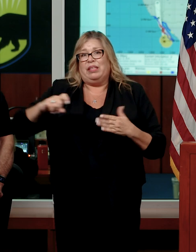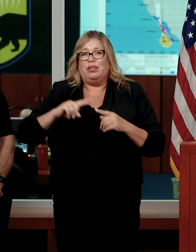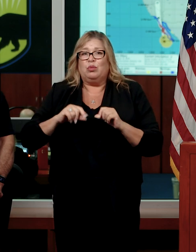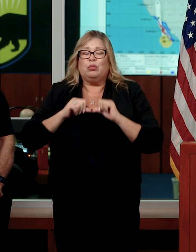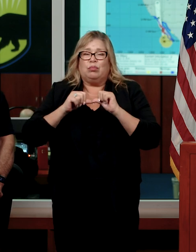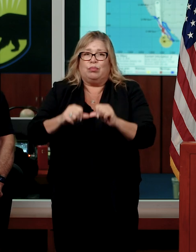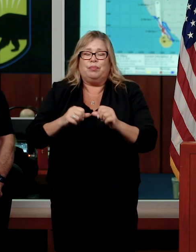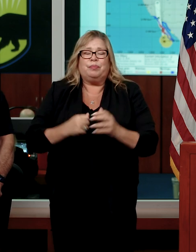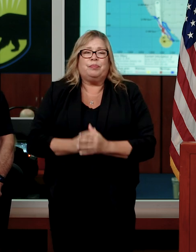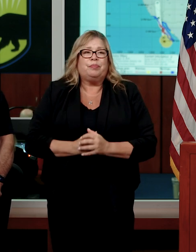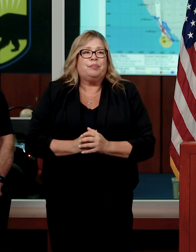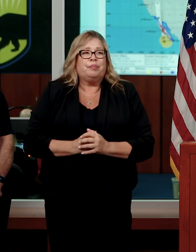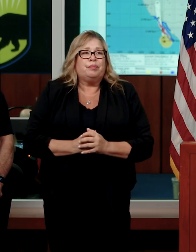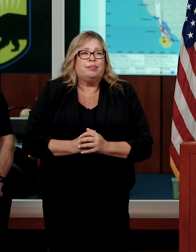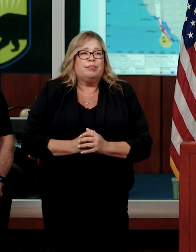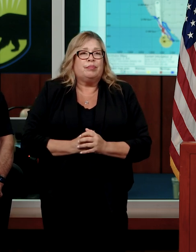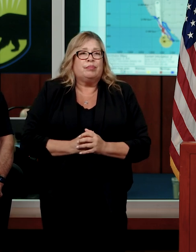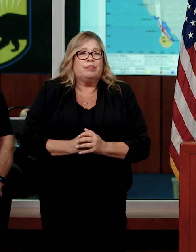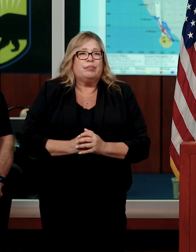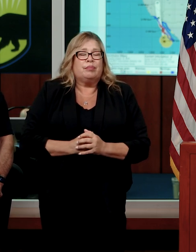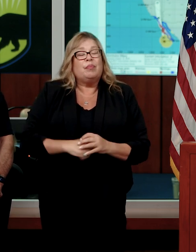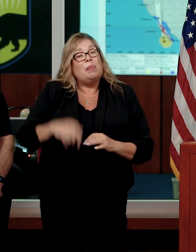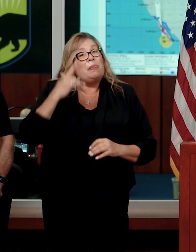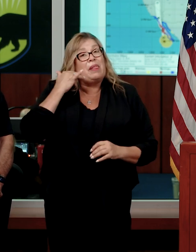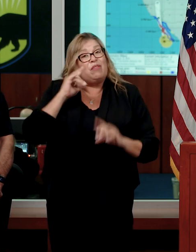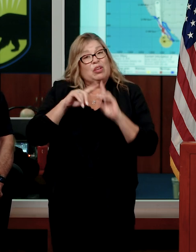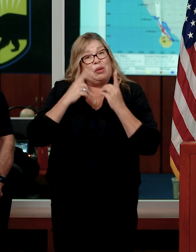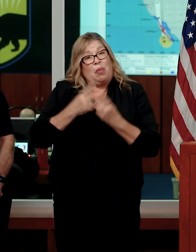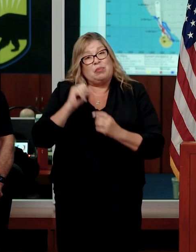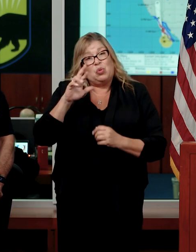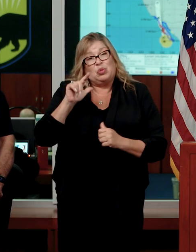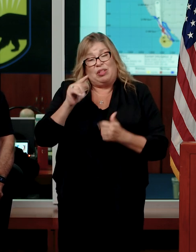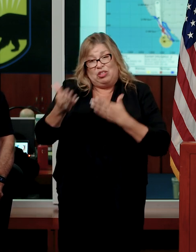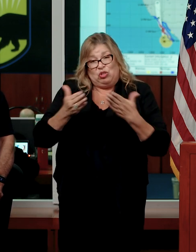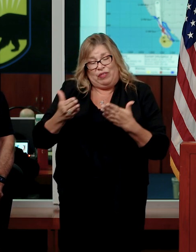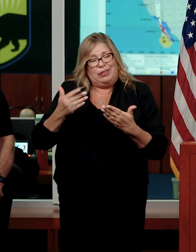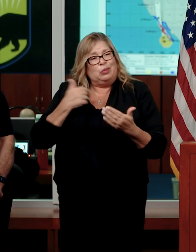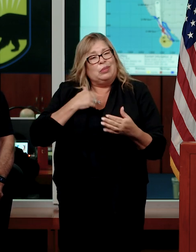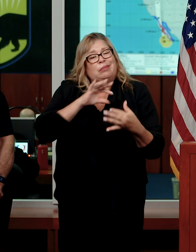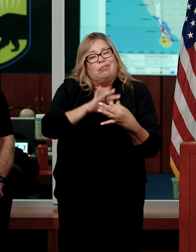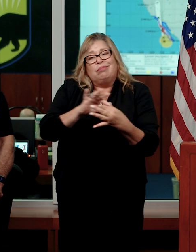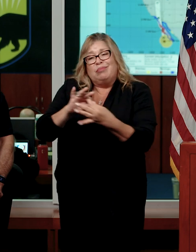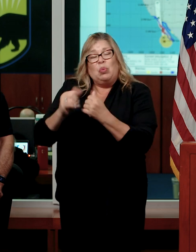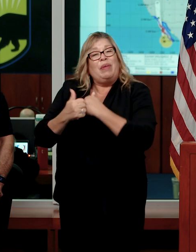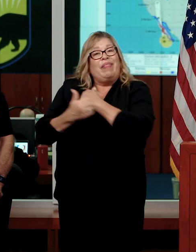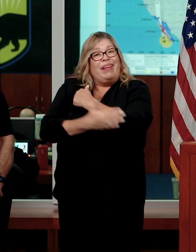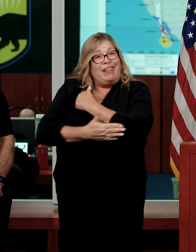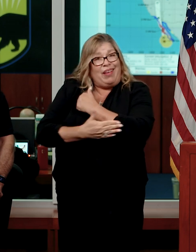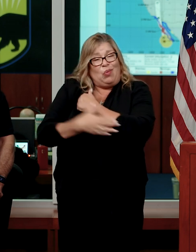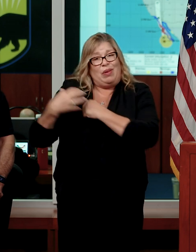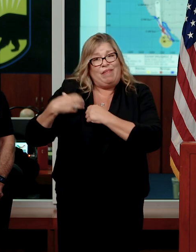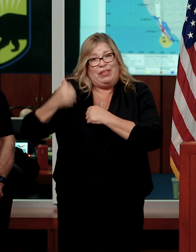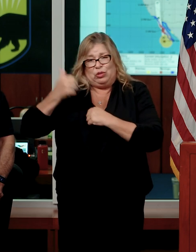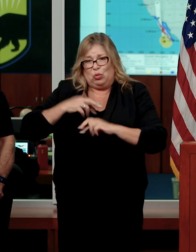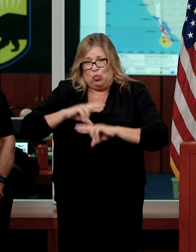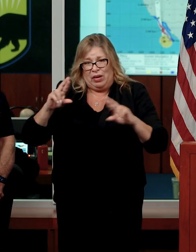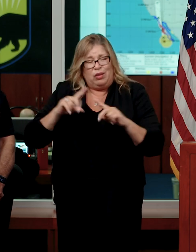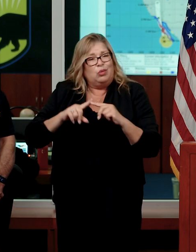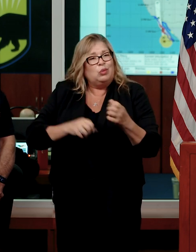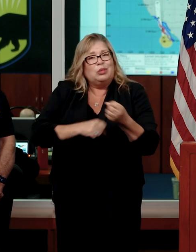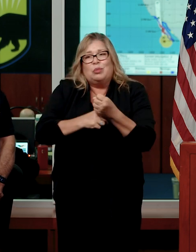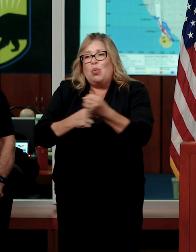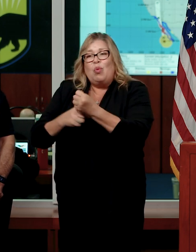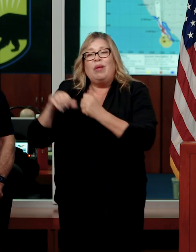The California Department of Social Services is in contact with county officials in Southern California and stands ready to support local